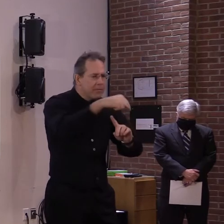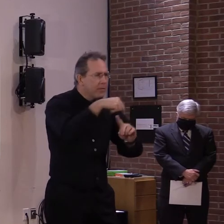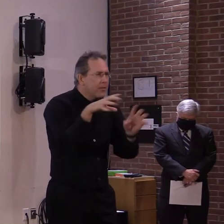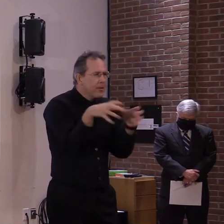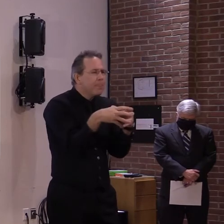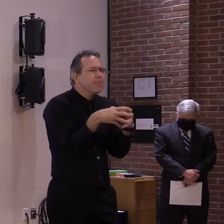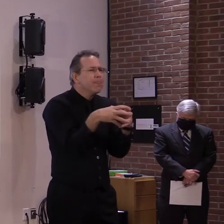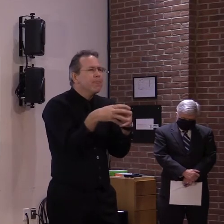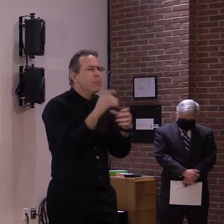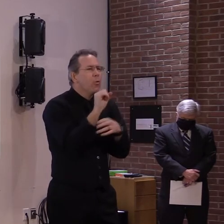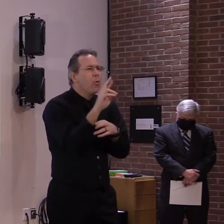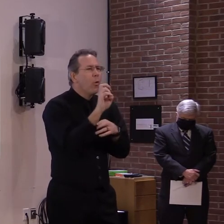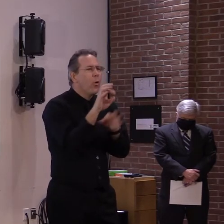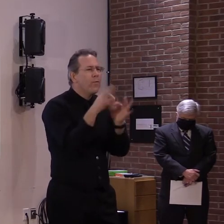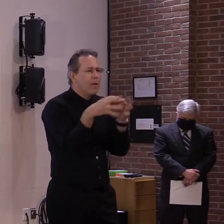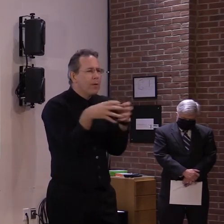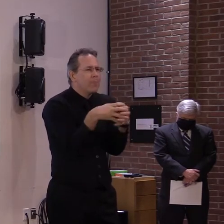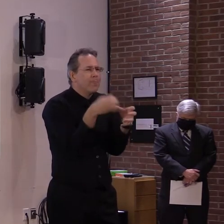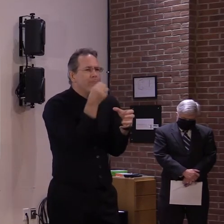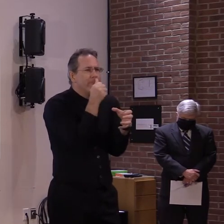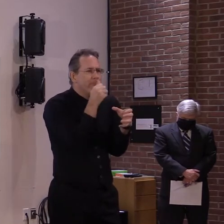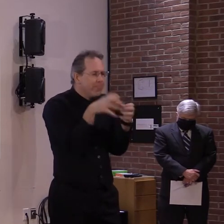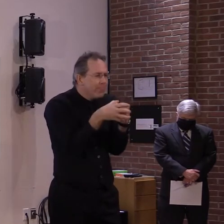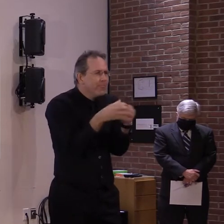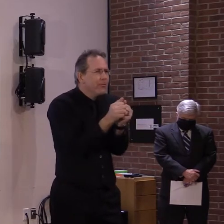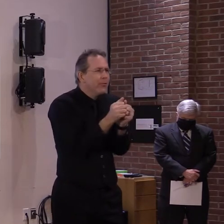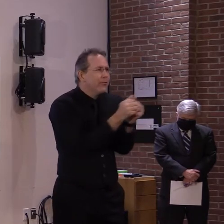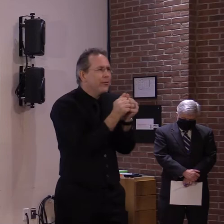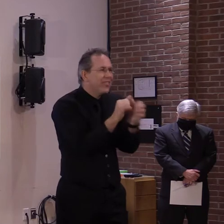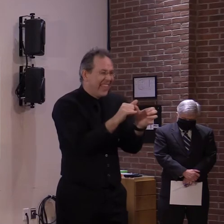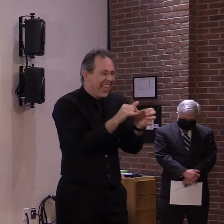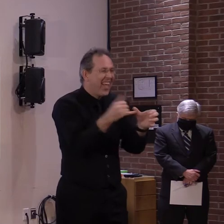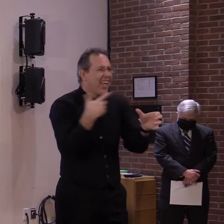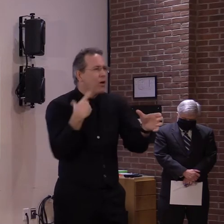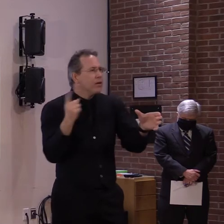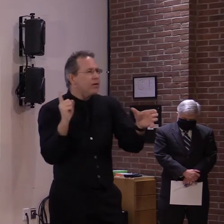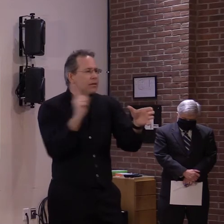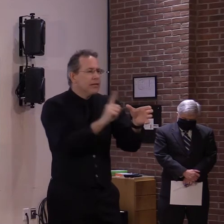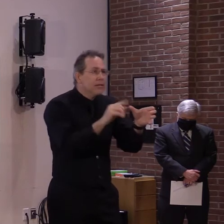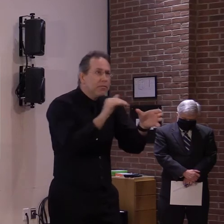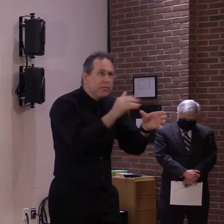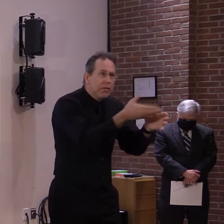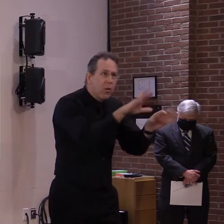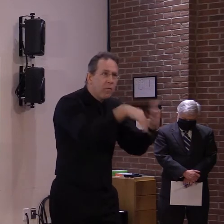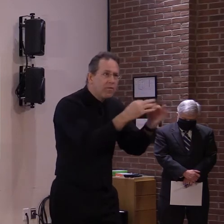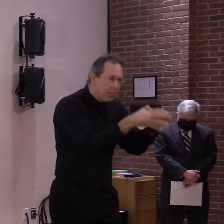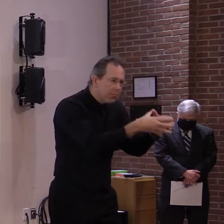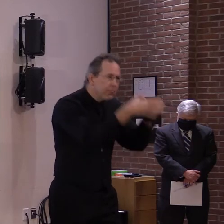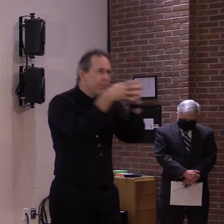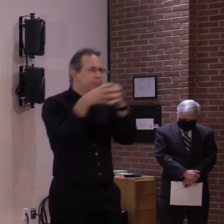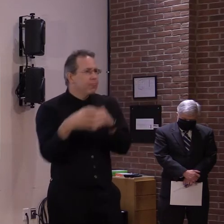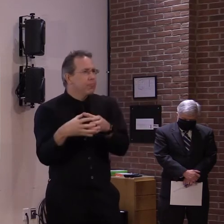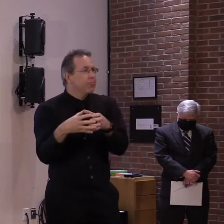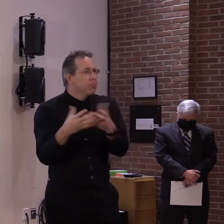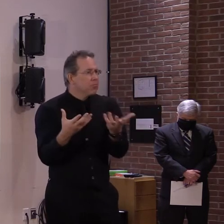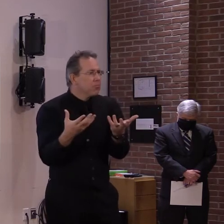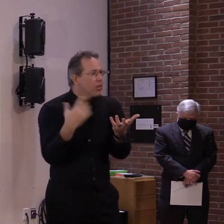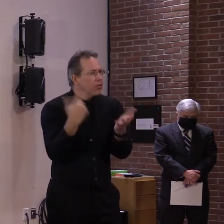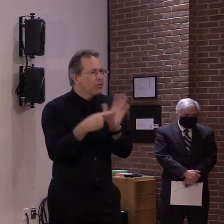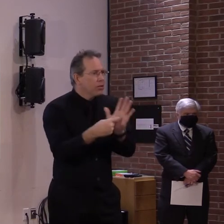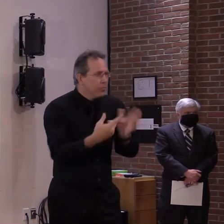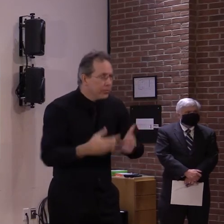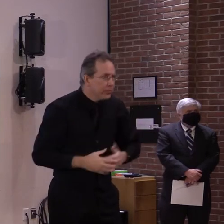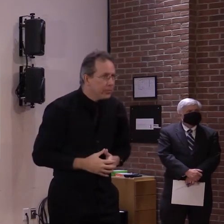involve and if necessary, and because people want it, vaccinate the contingent in the entire